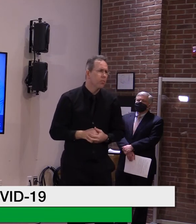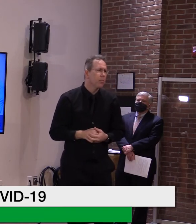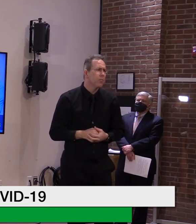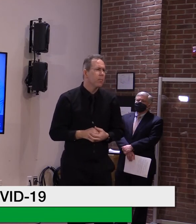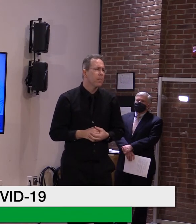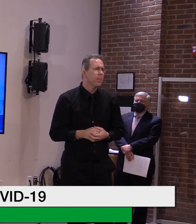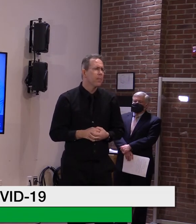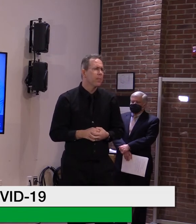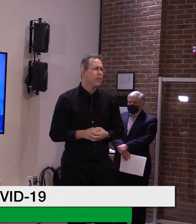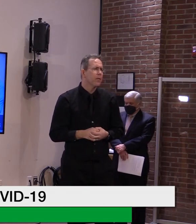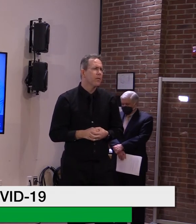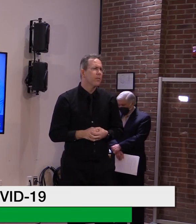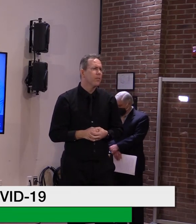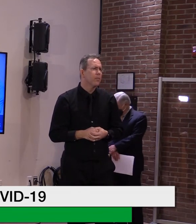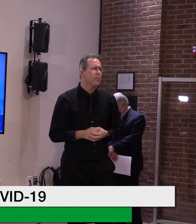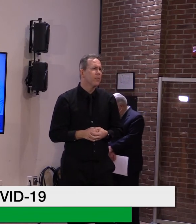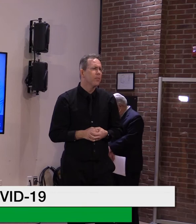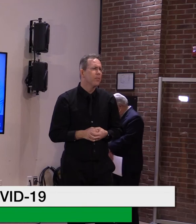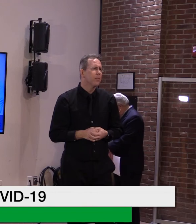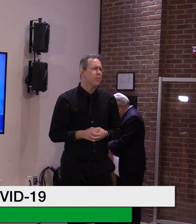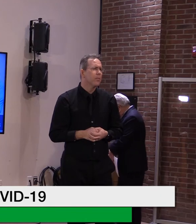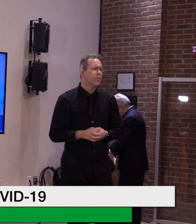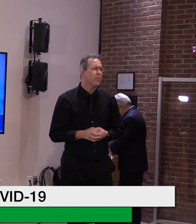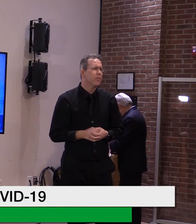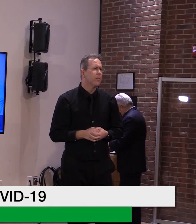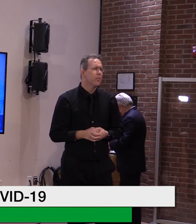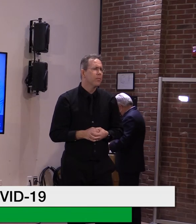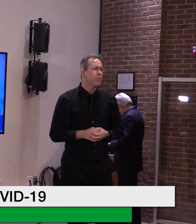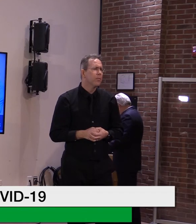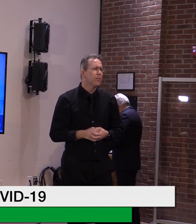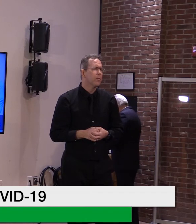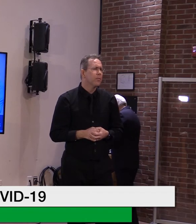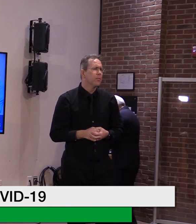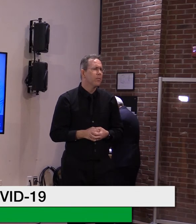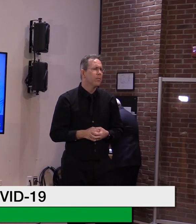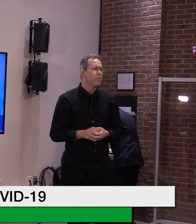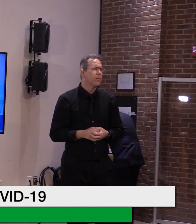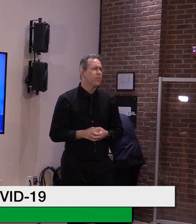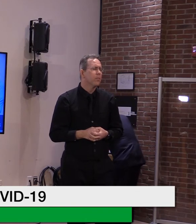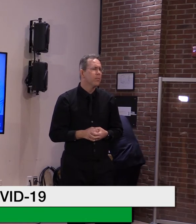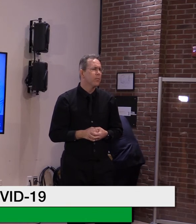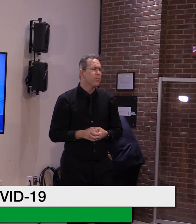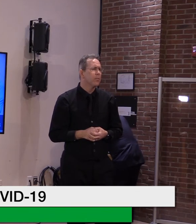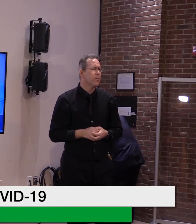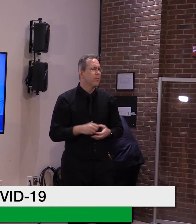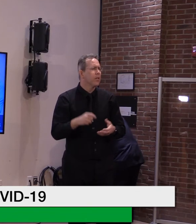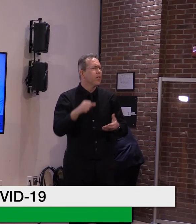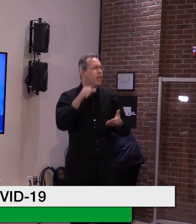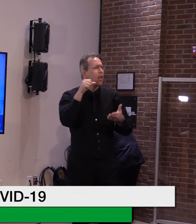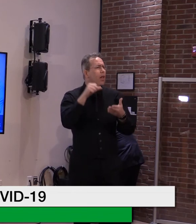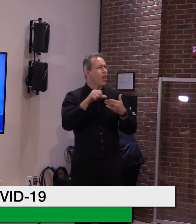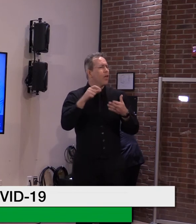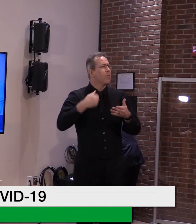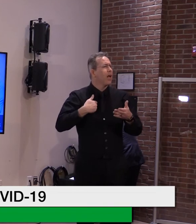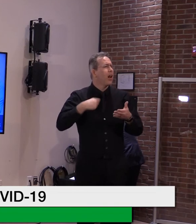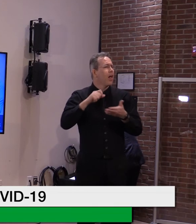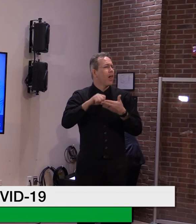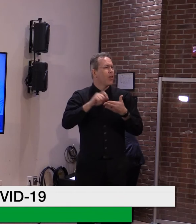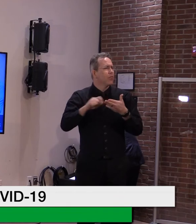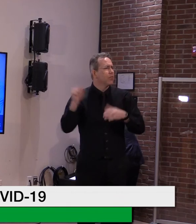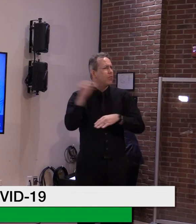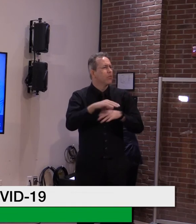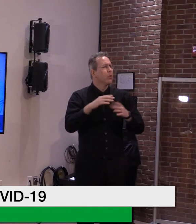from a couple of physicians in Canada, talking about the fact that from the Food and Drug Administration, if you take if